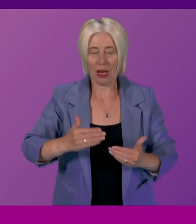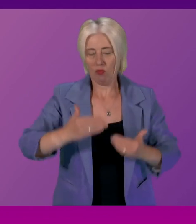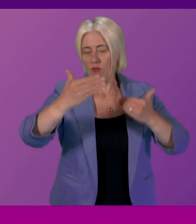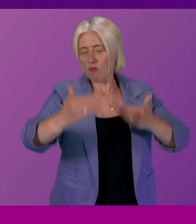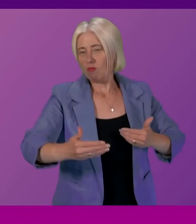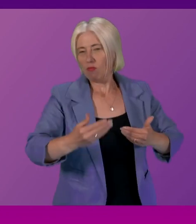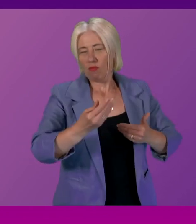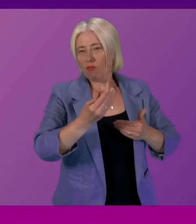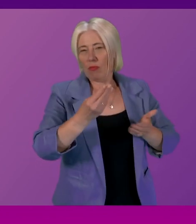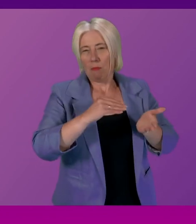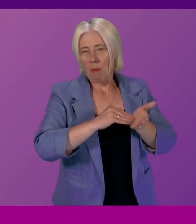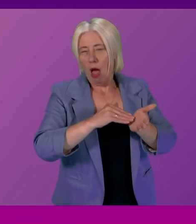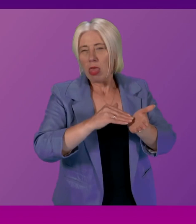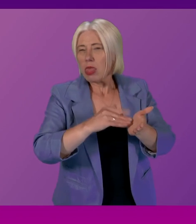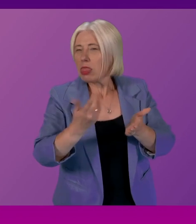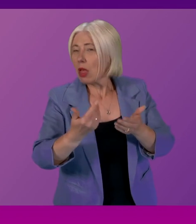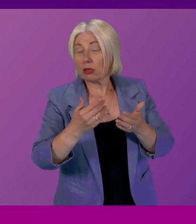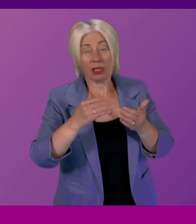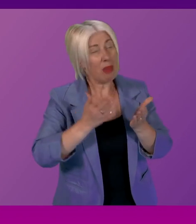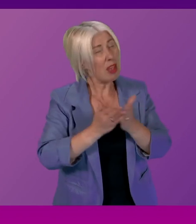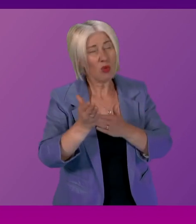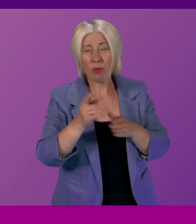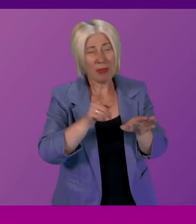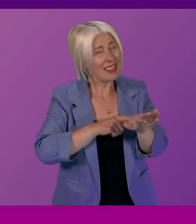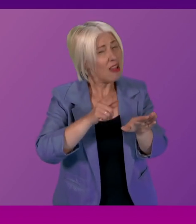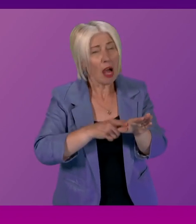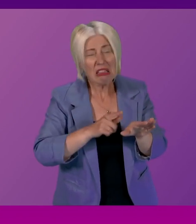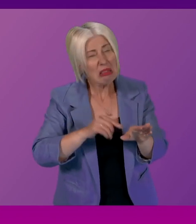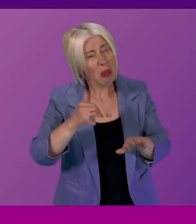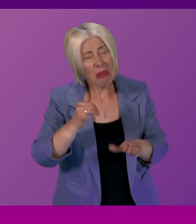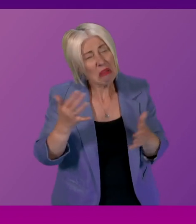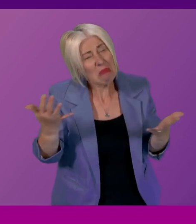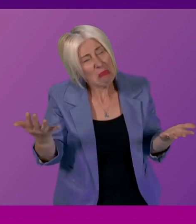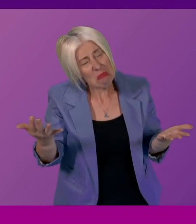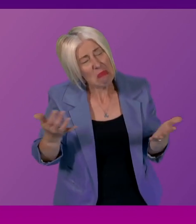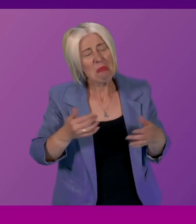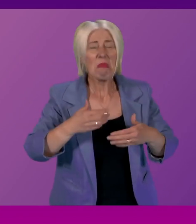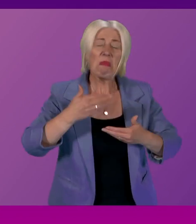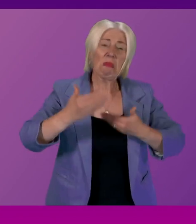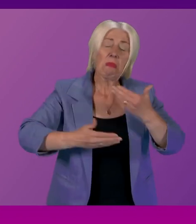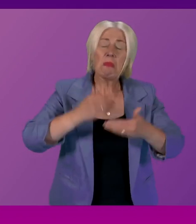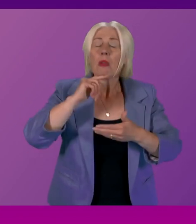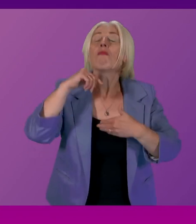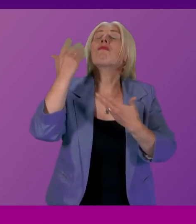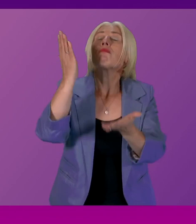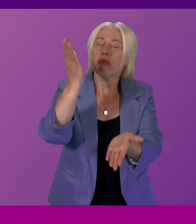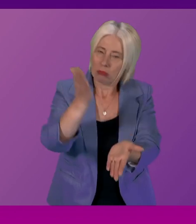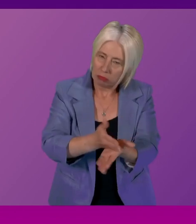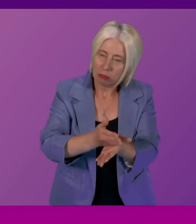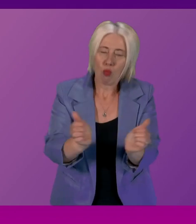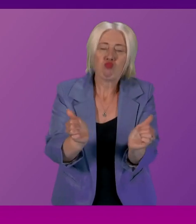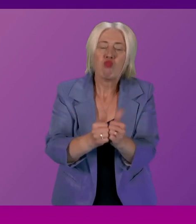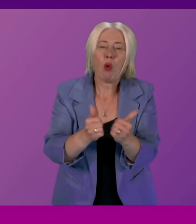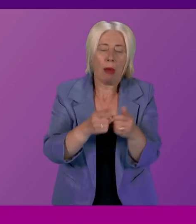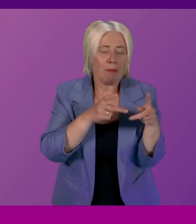a number of months and actually it may as we go through it even take years to ensure that there is the appropriate